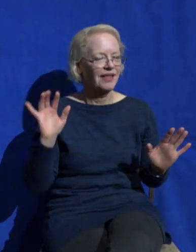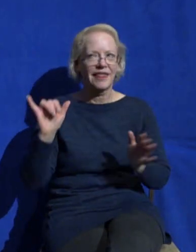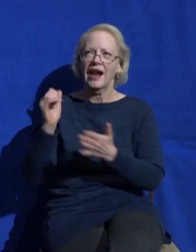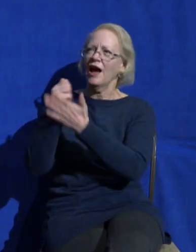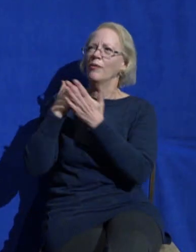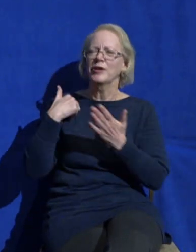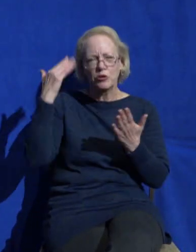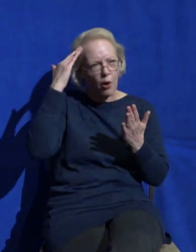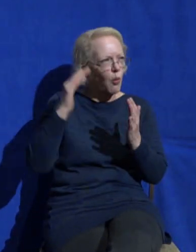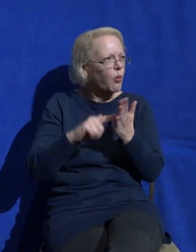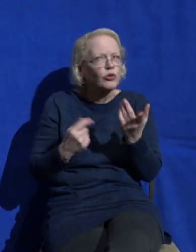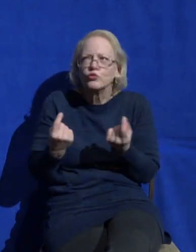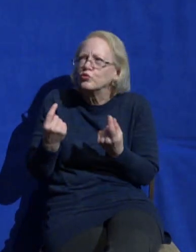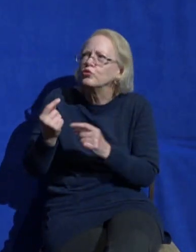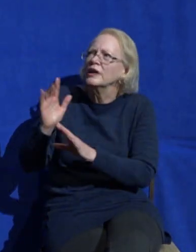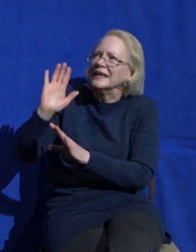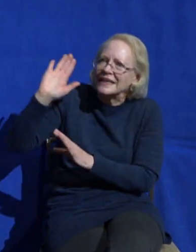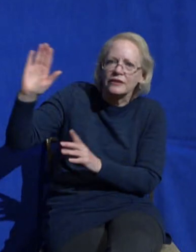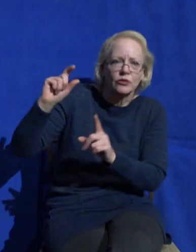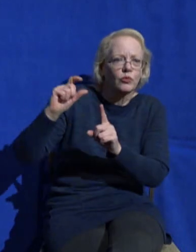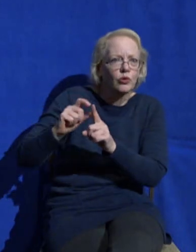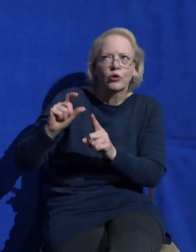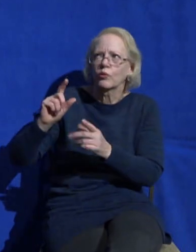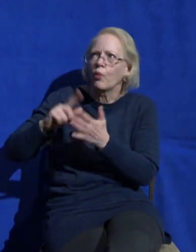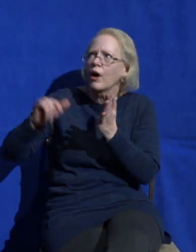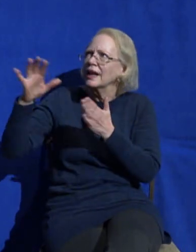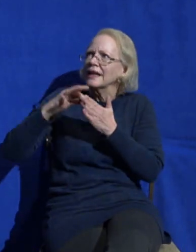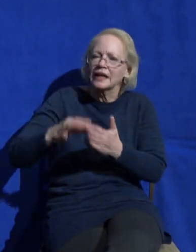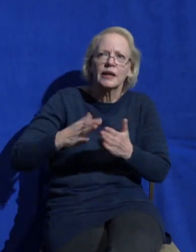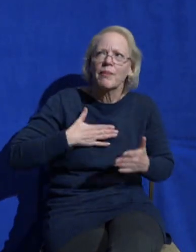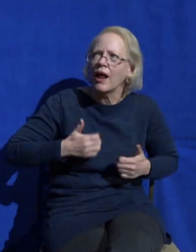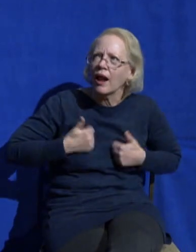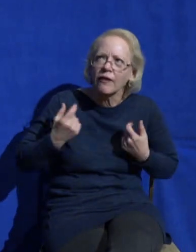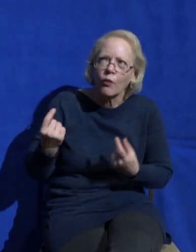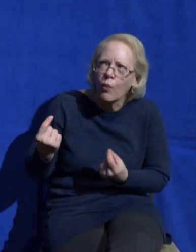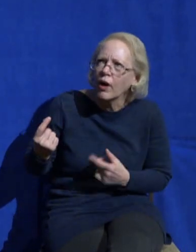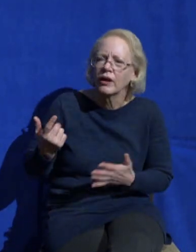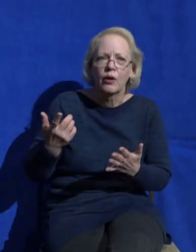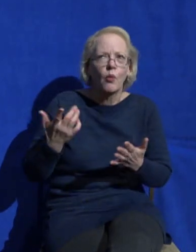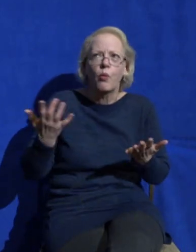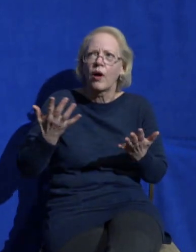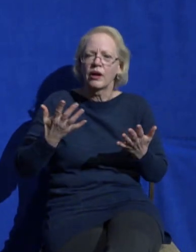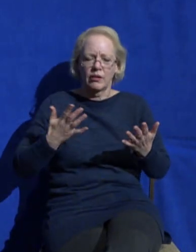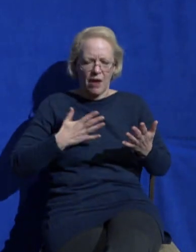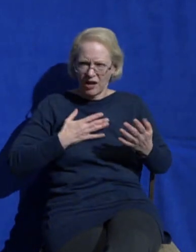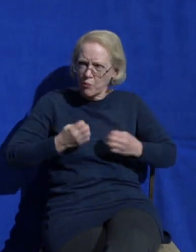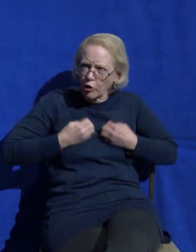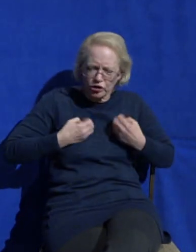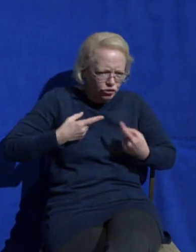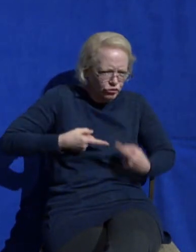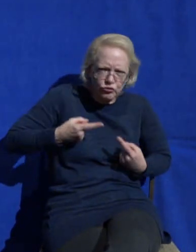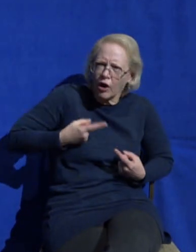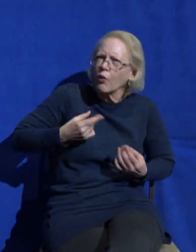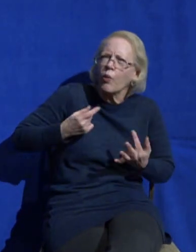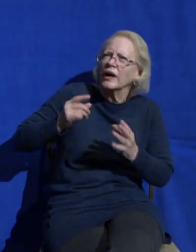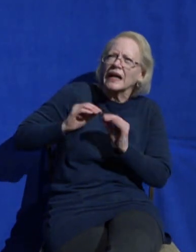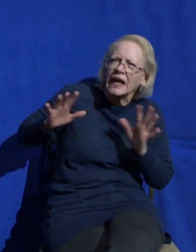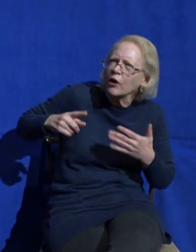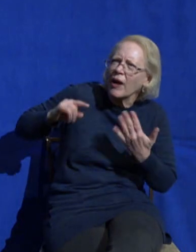with clarity about the direction of your life clarity about the situations and emotions that you're struggling with and that kind of clarity grows